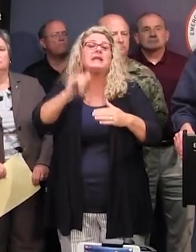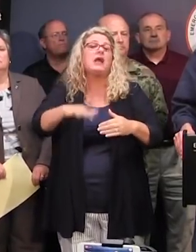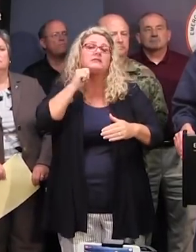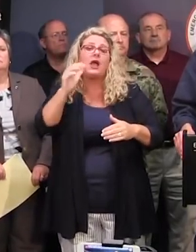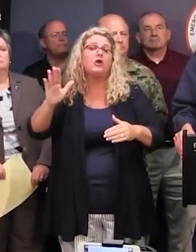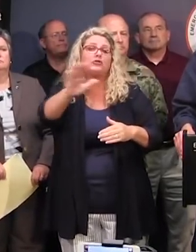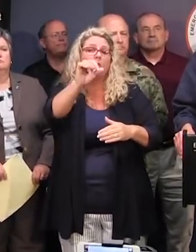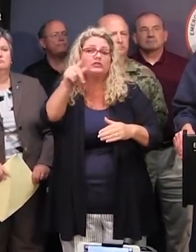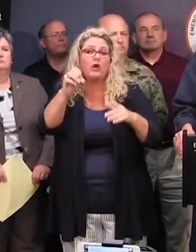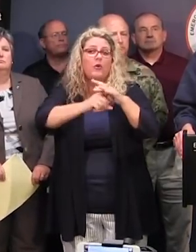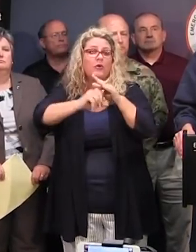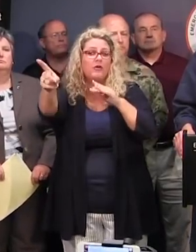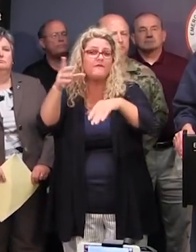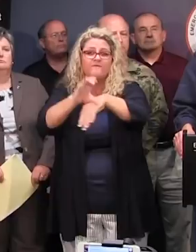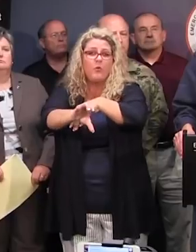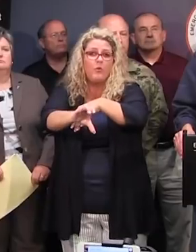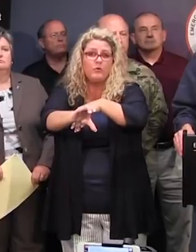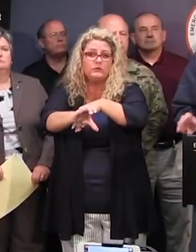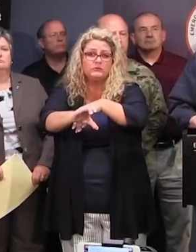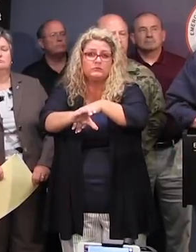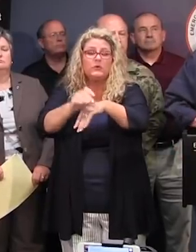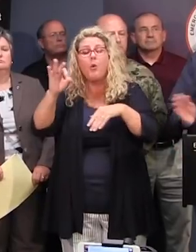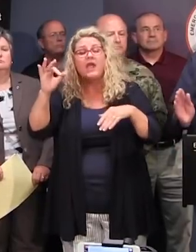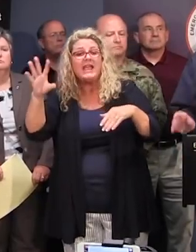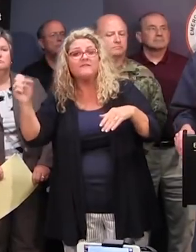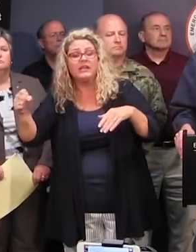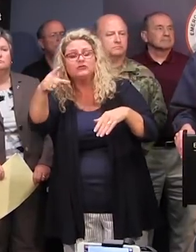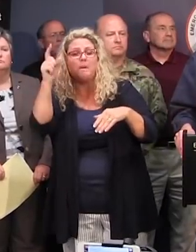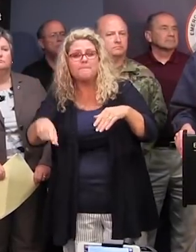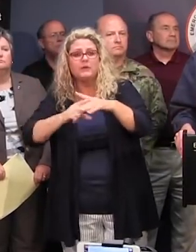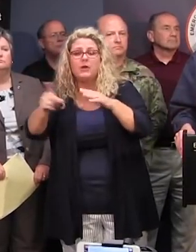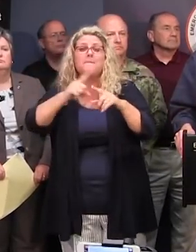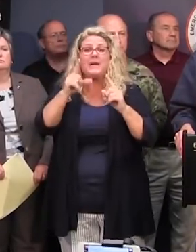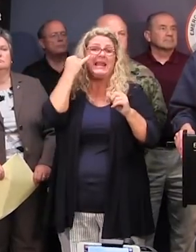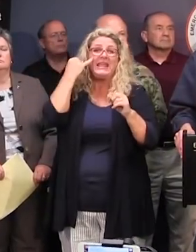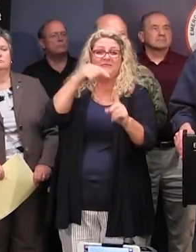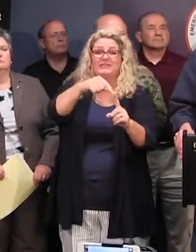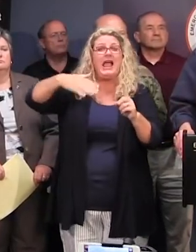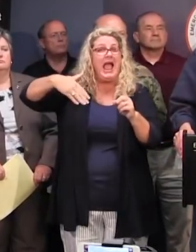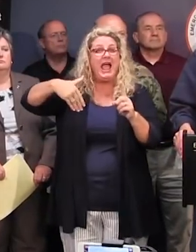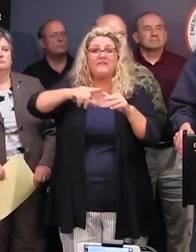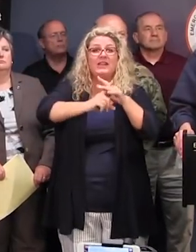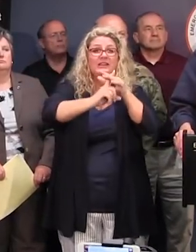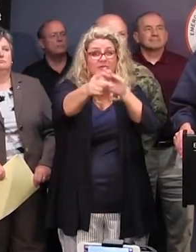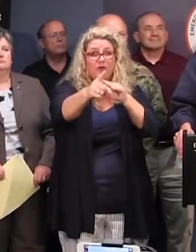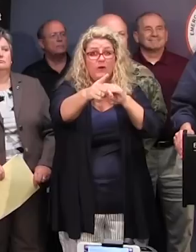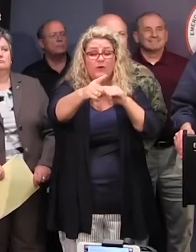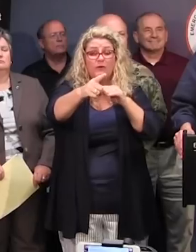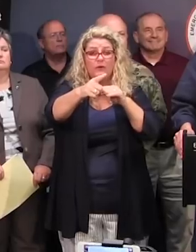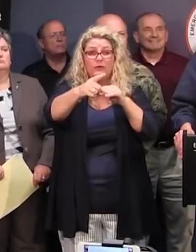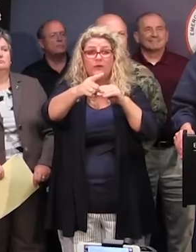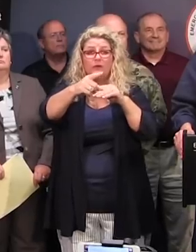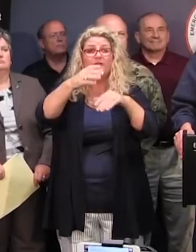or you are in one of those counties in an evacuation zone where the order has not been given to evacuate, leave. Go